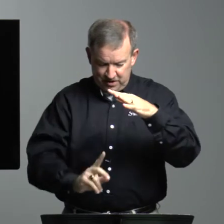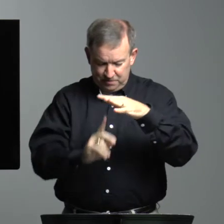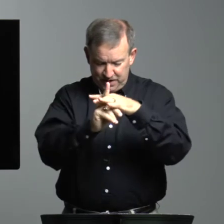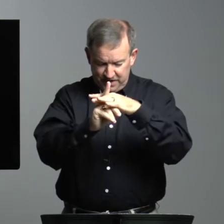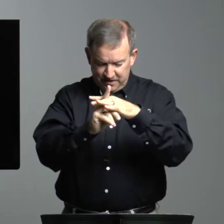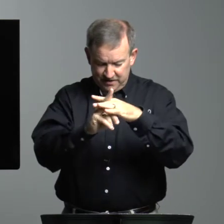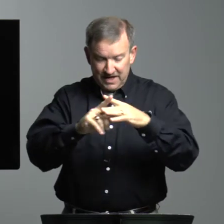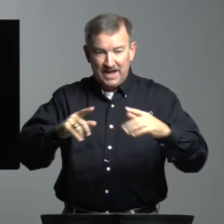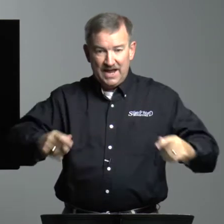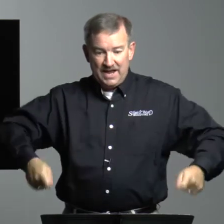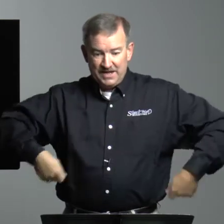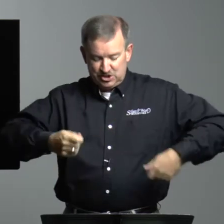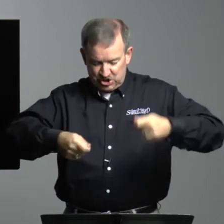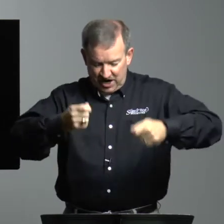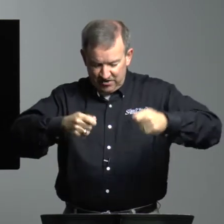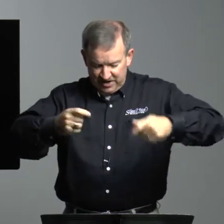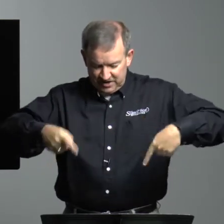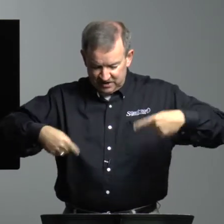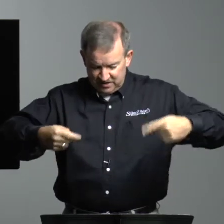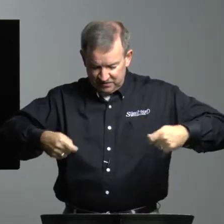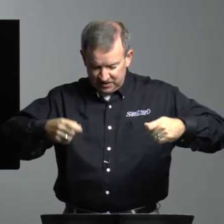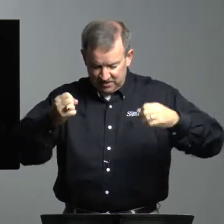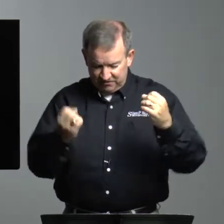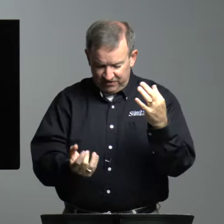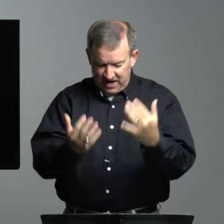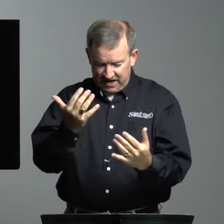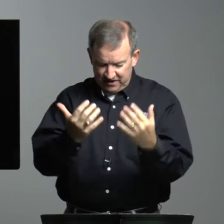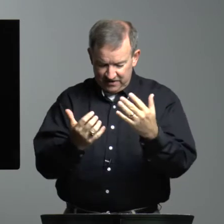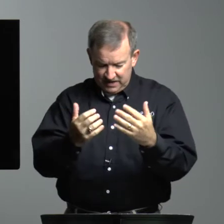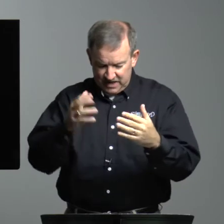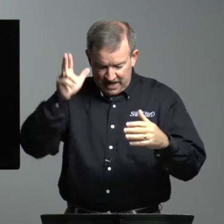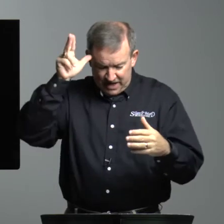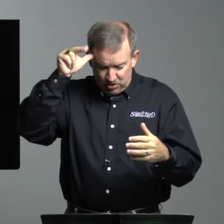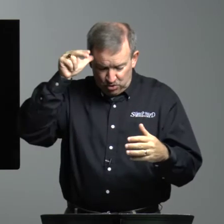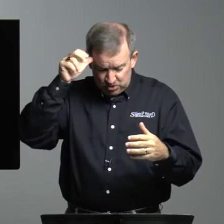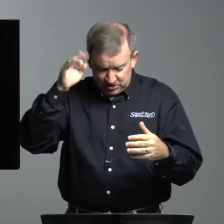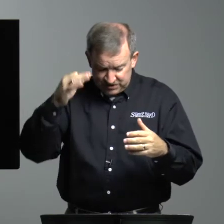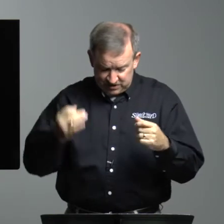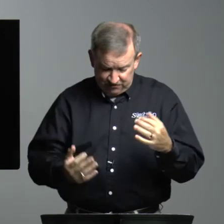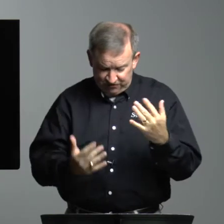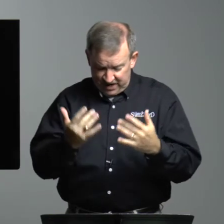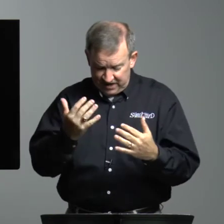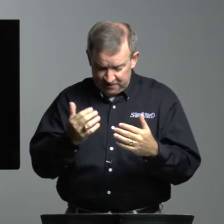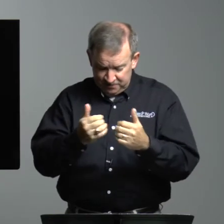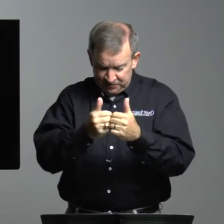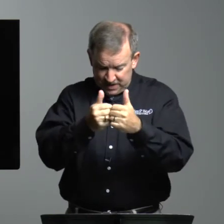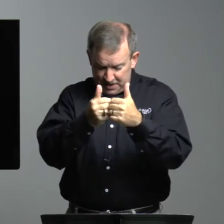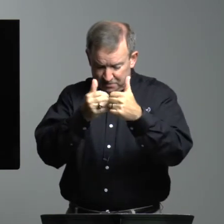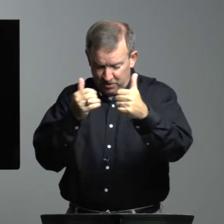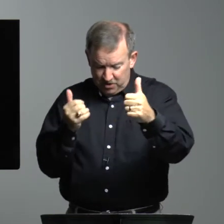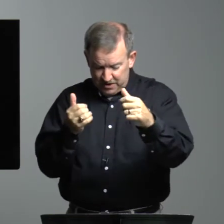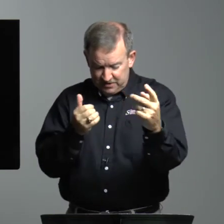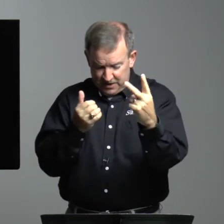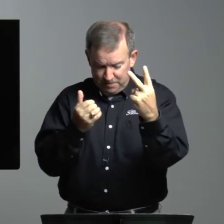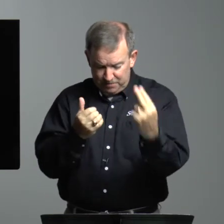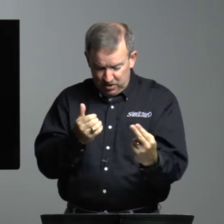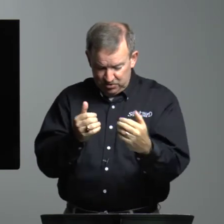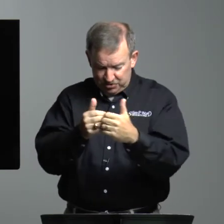appeared a chariot of fire and horses of fire and parted them both